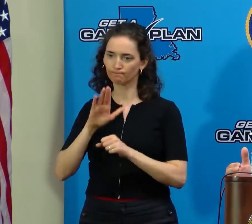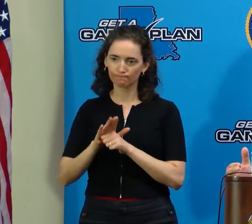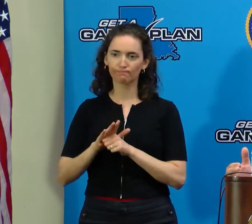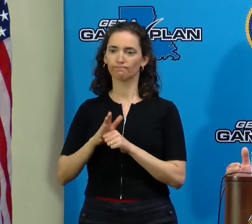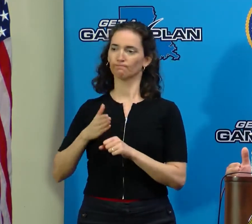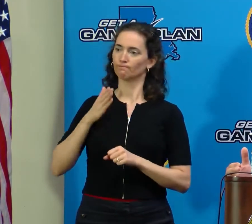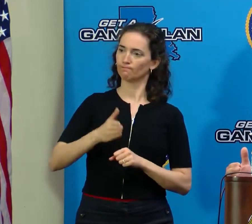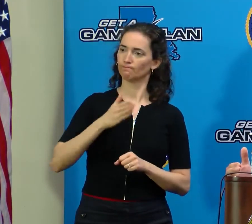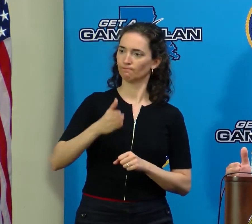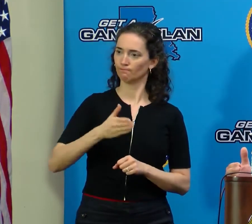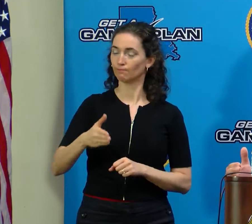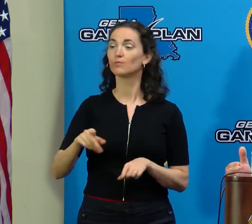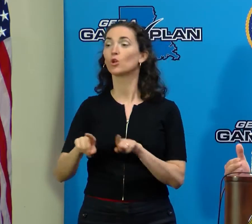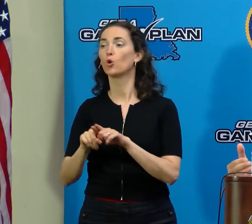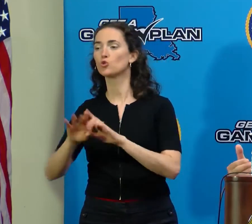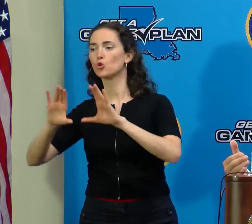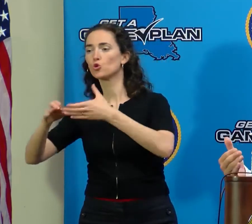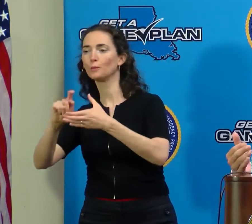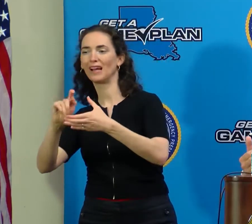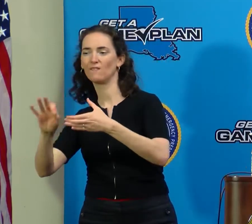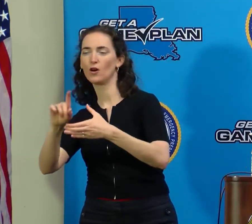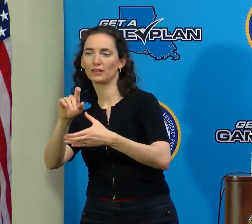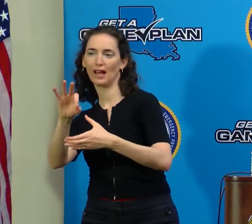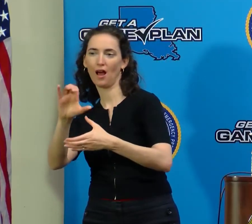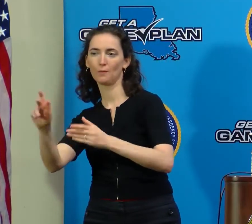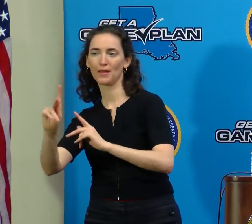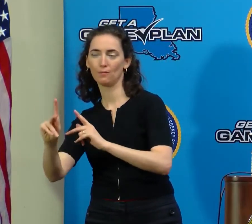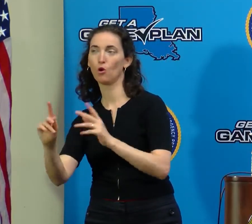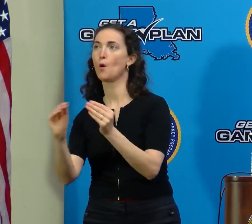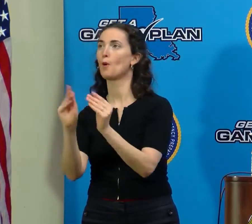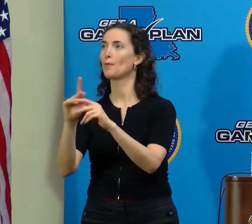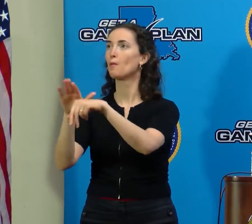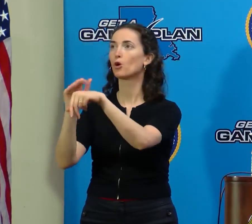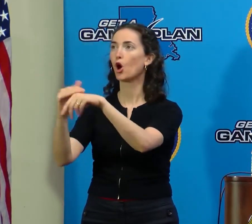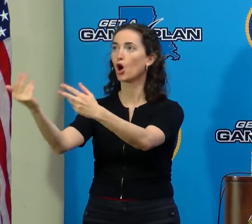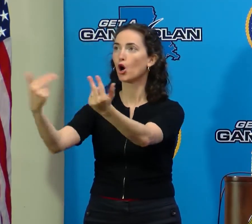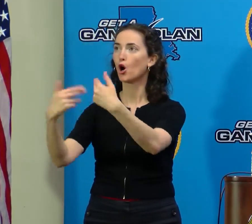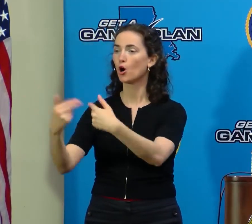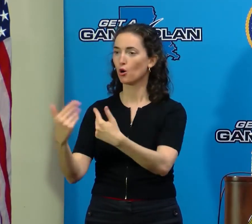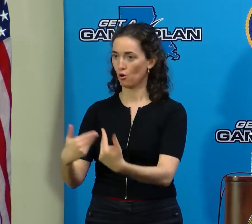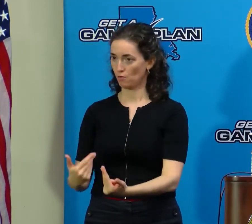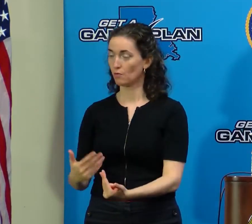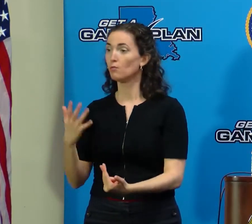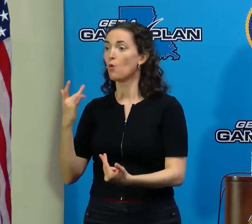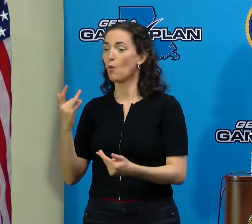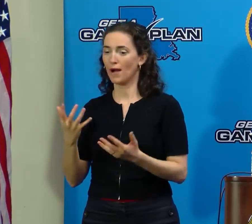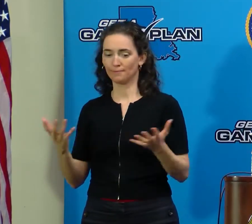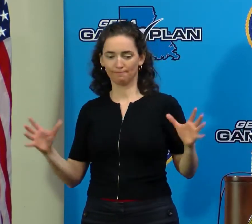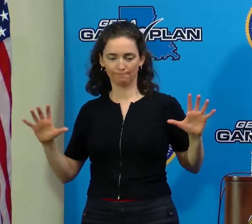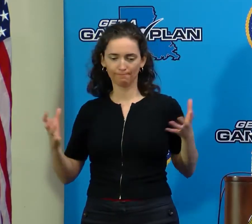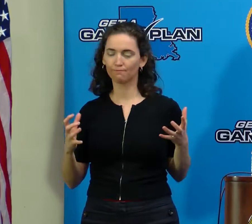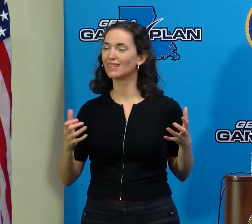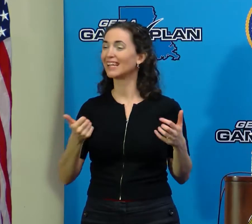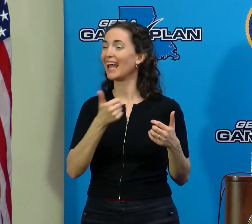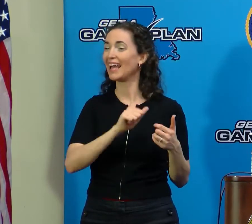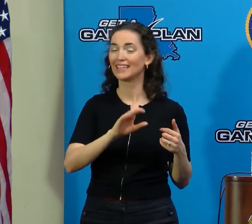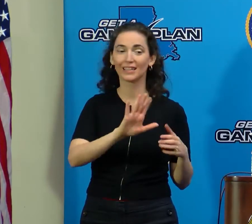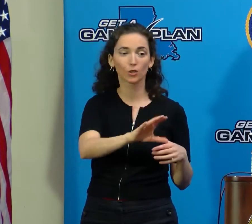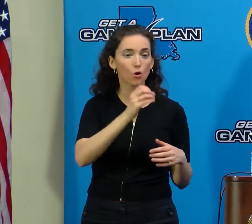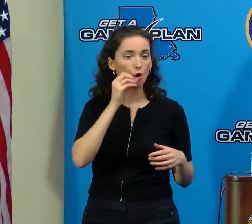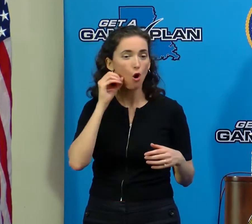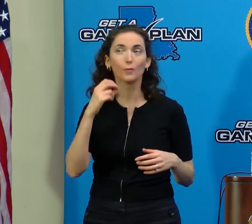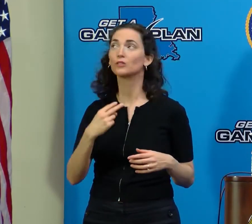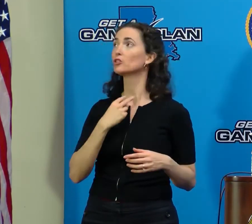this 900-person task force with more on the way, because we want to make sure that anyone who is in their home who needs help